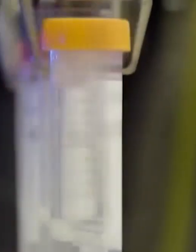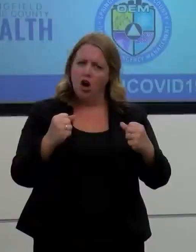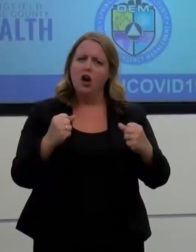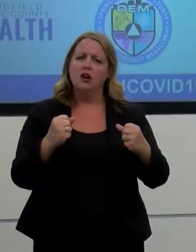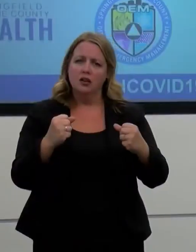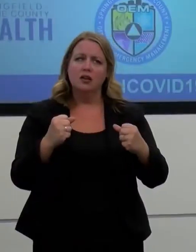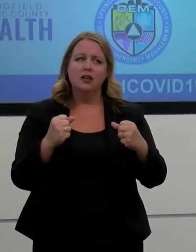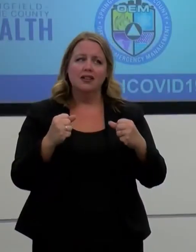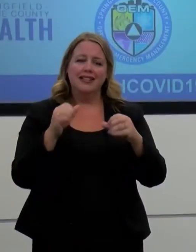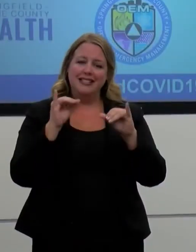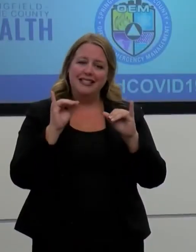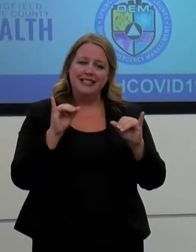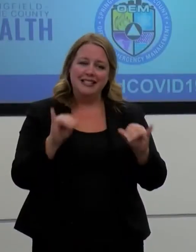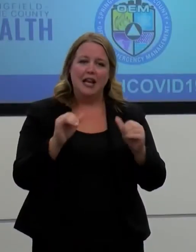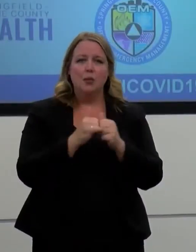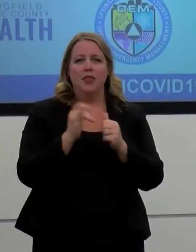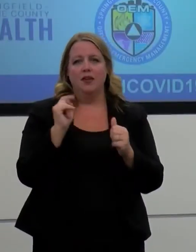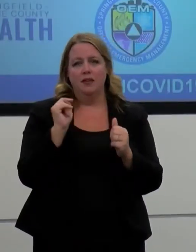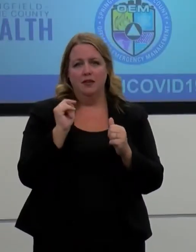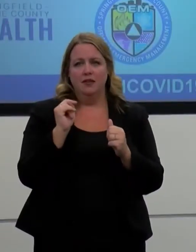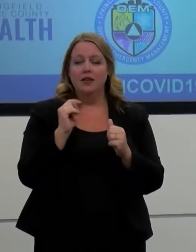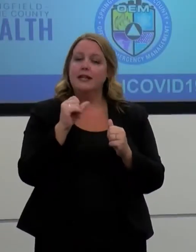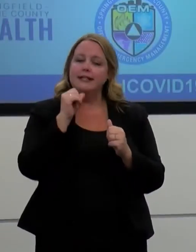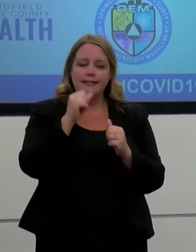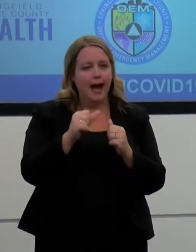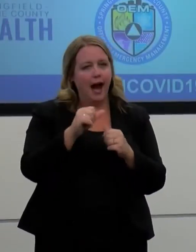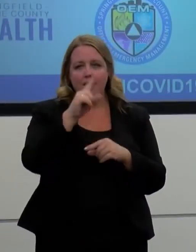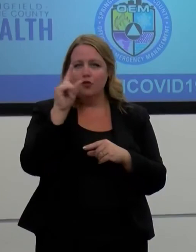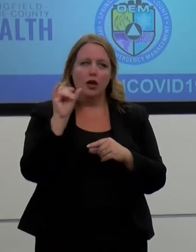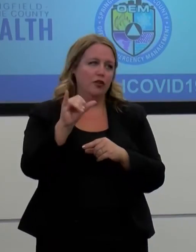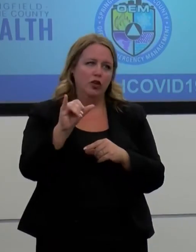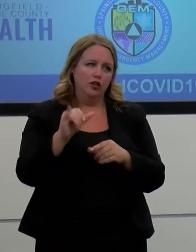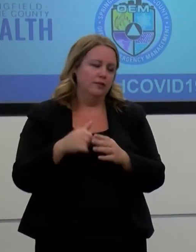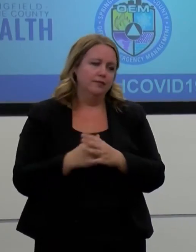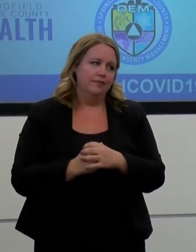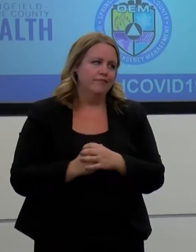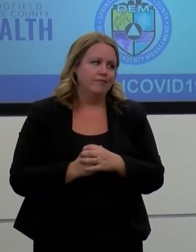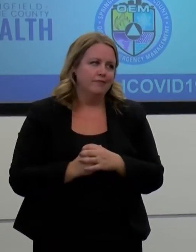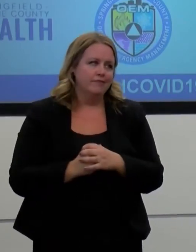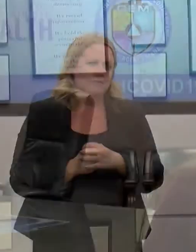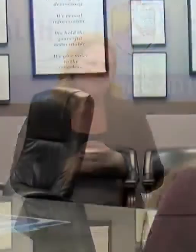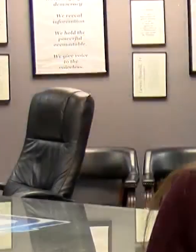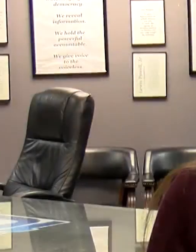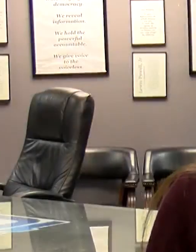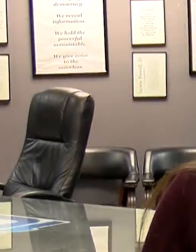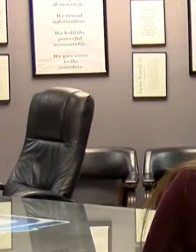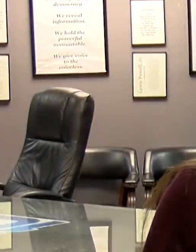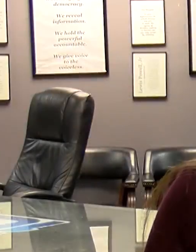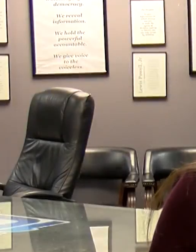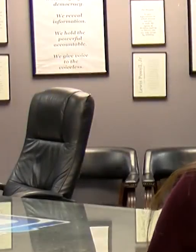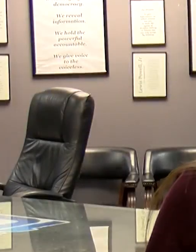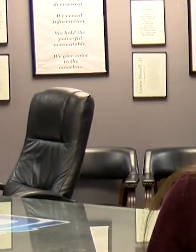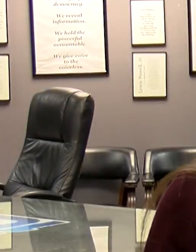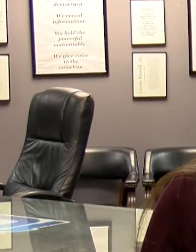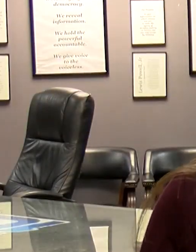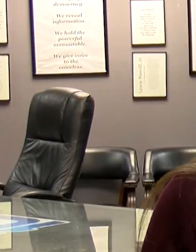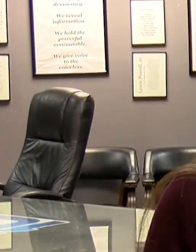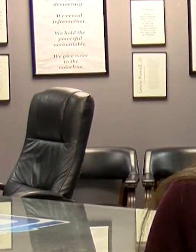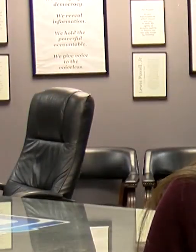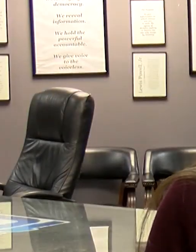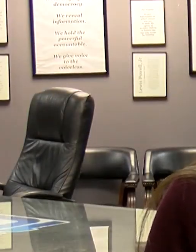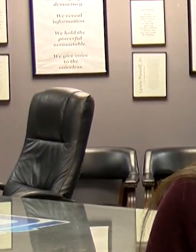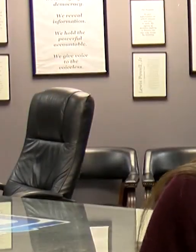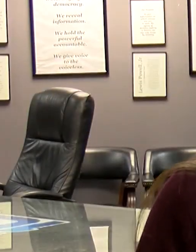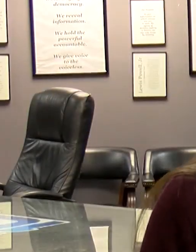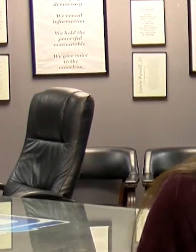again. Stay with it. This isn't going to be forever. Knock on wood. And Goddard also urges everyone to